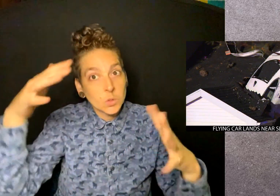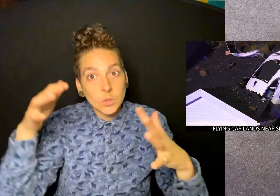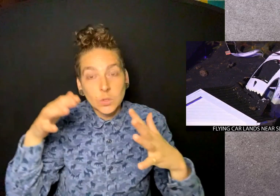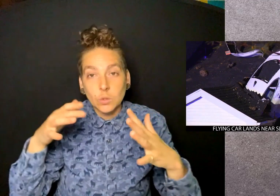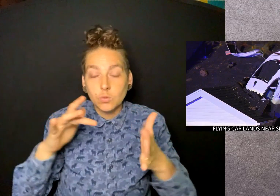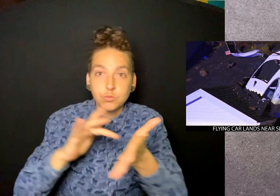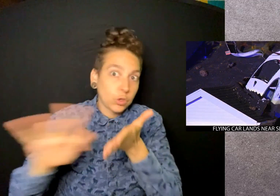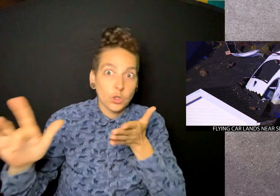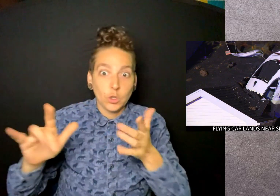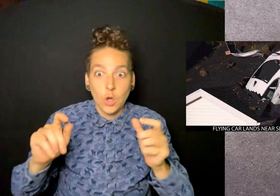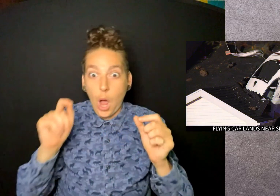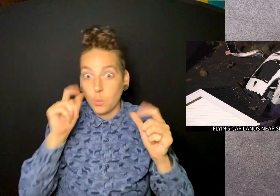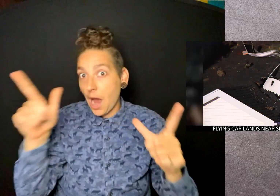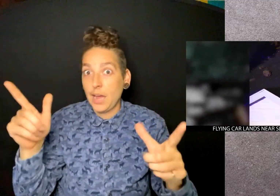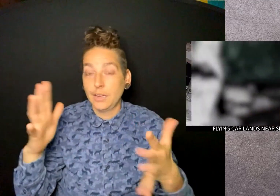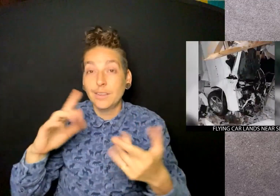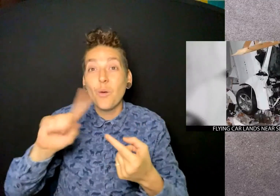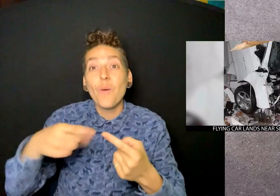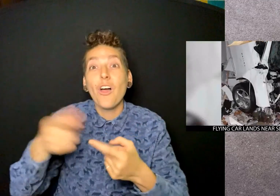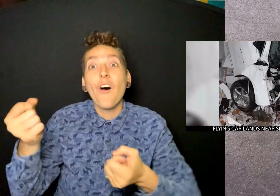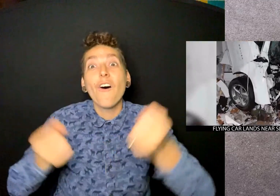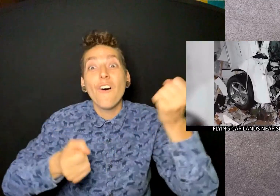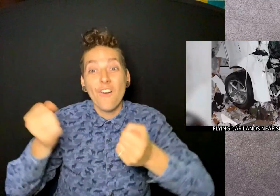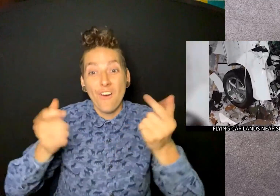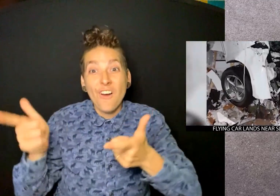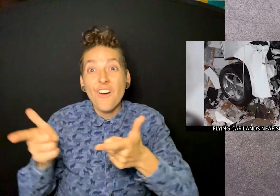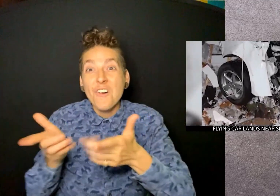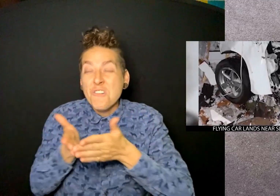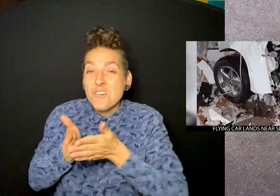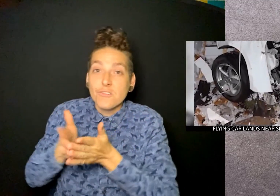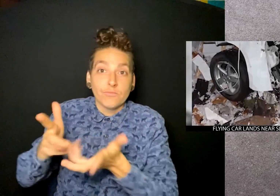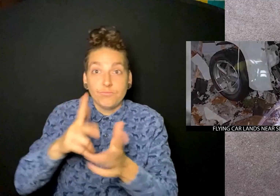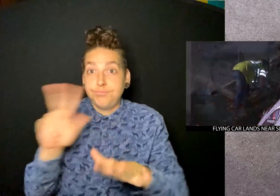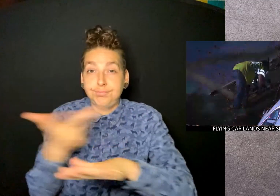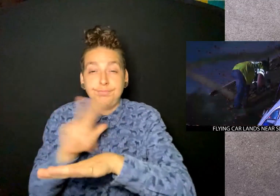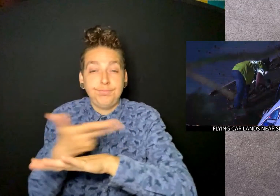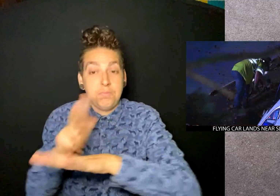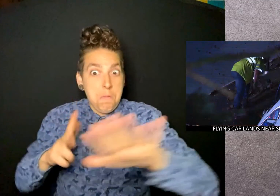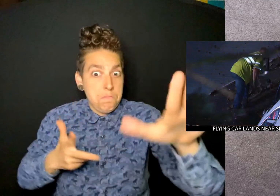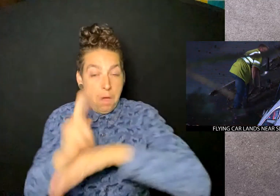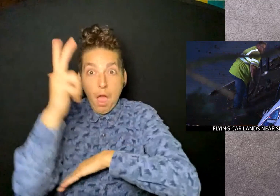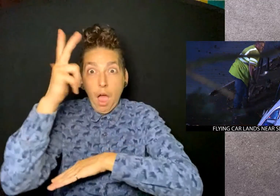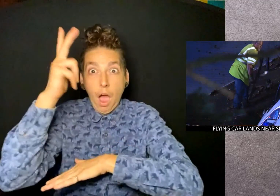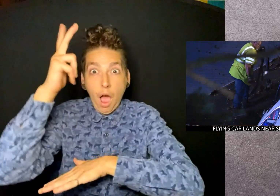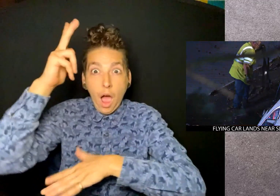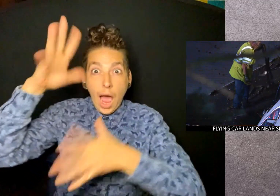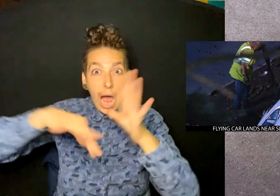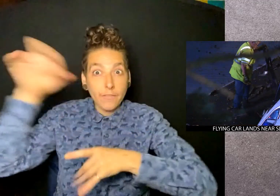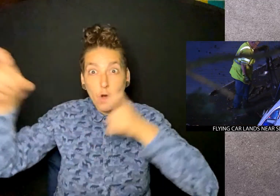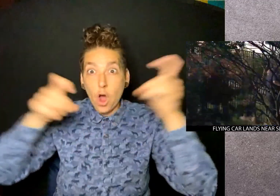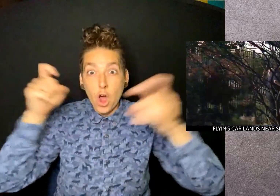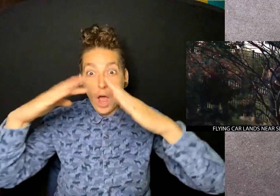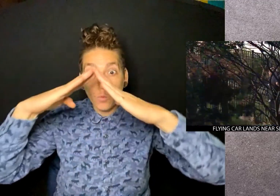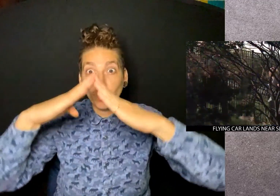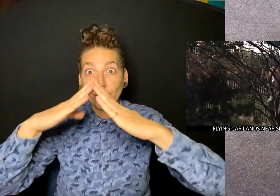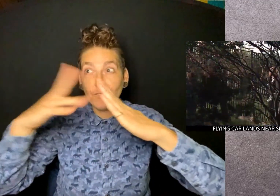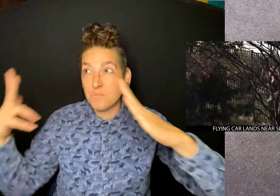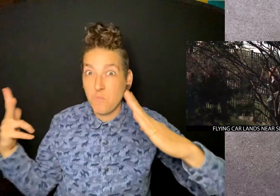A sleeping Missouri couple had the ultimate rude awakening when an out-of-control vehicle went